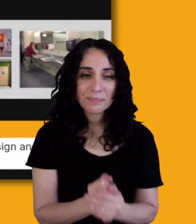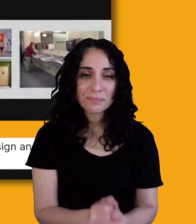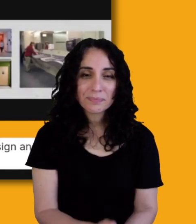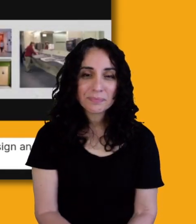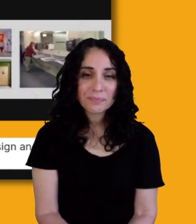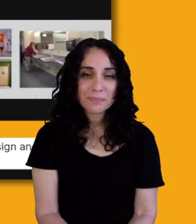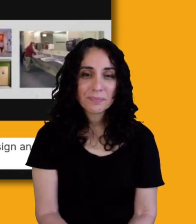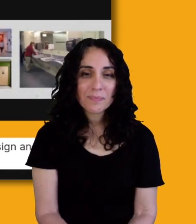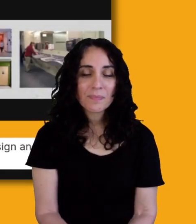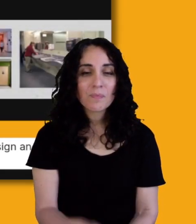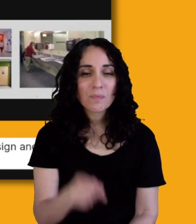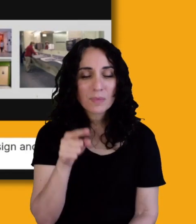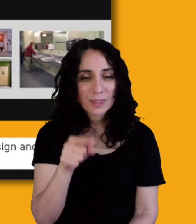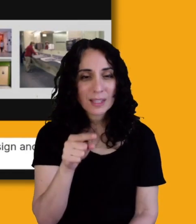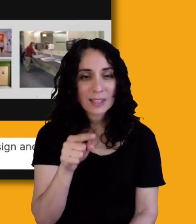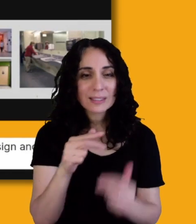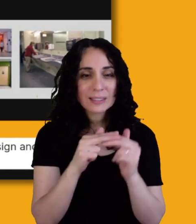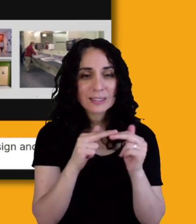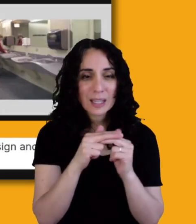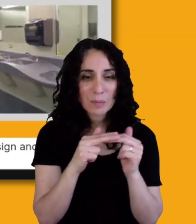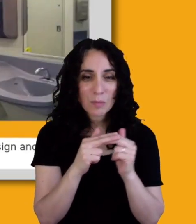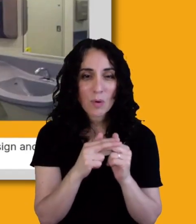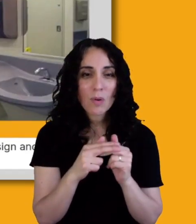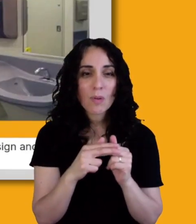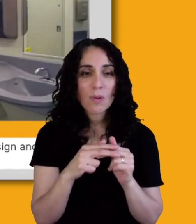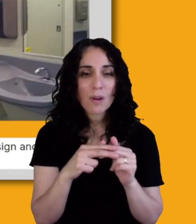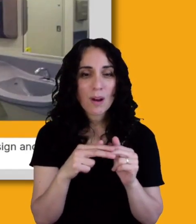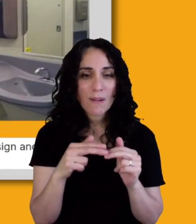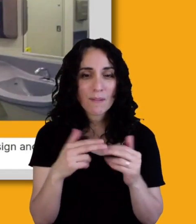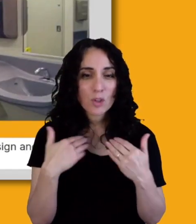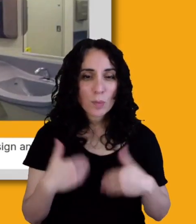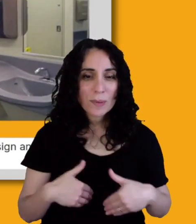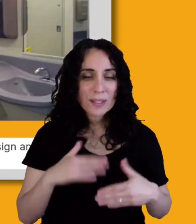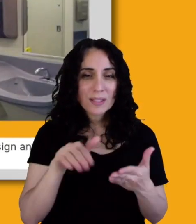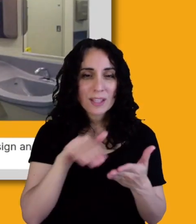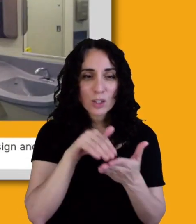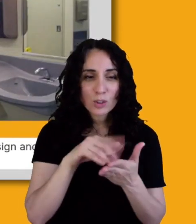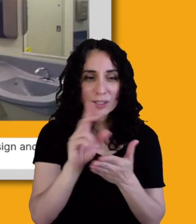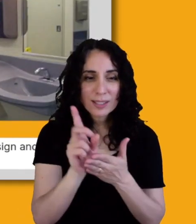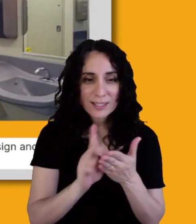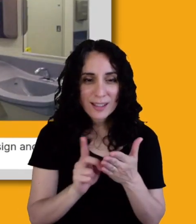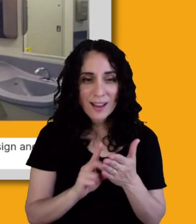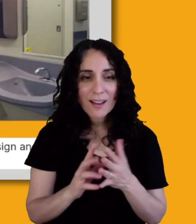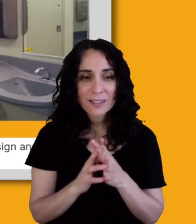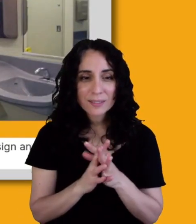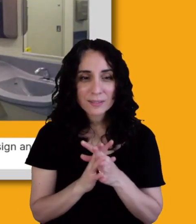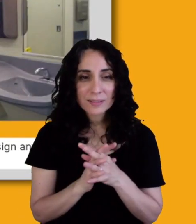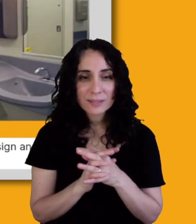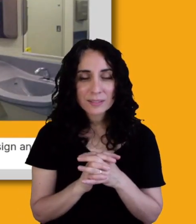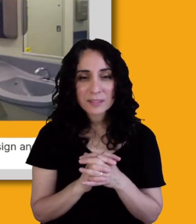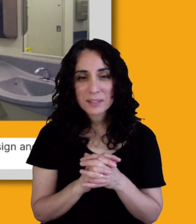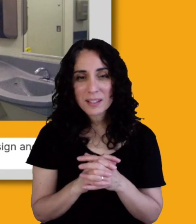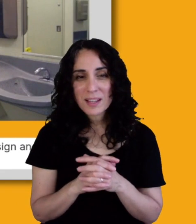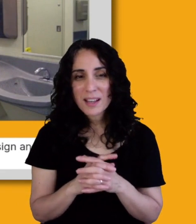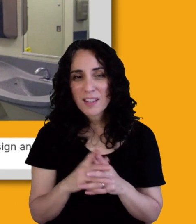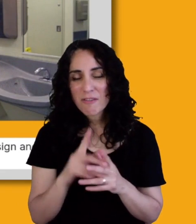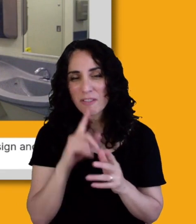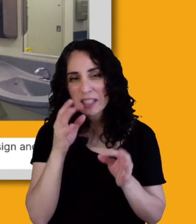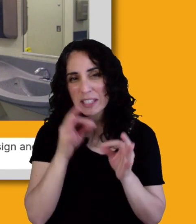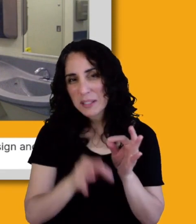these are just a couple that, that I, that I like. They're very simple. Um, I, I'm really interested in airports because the